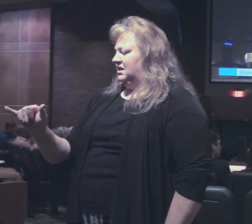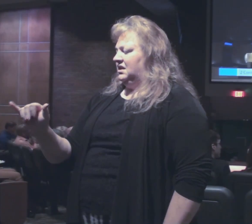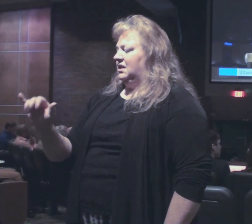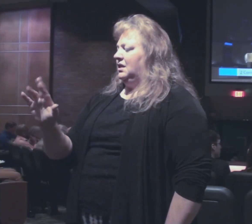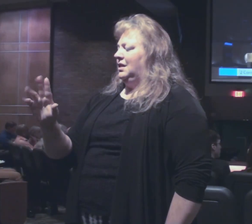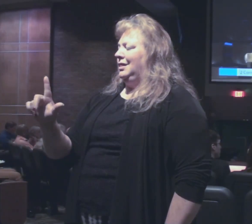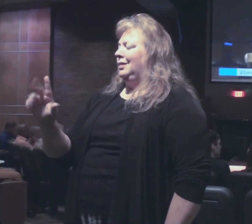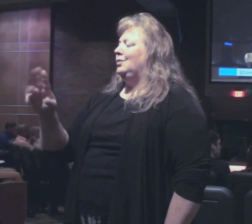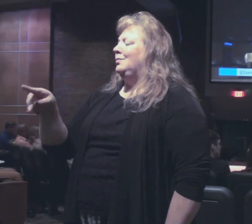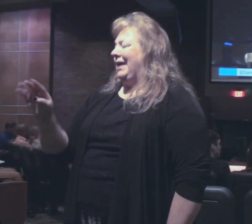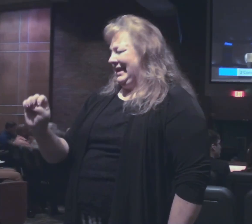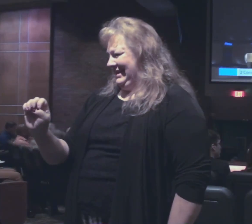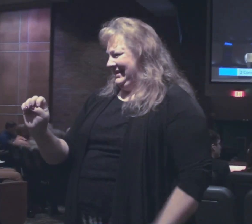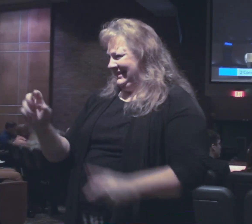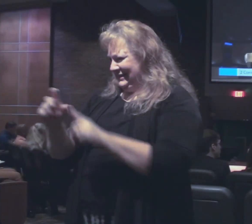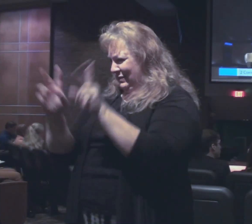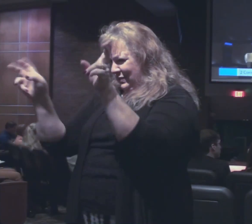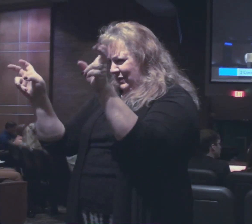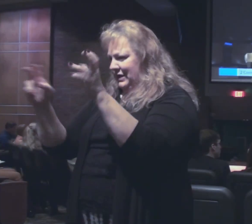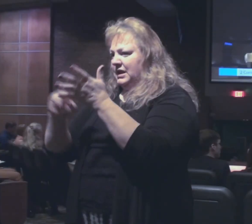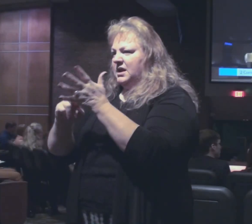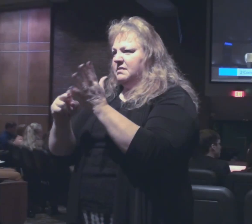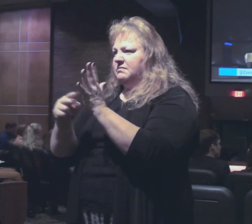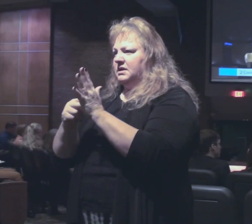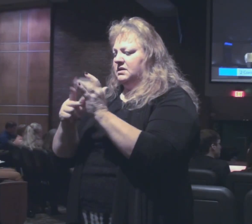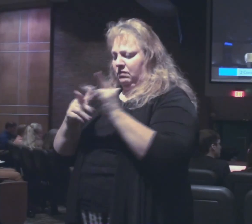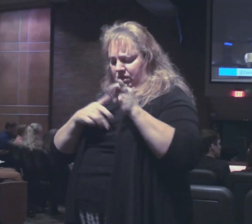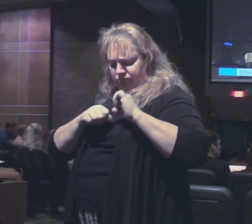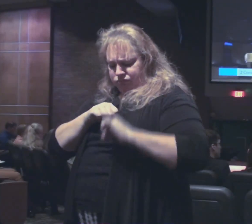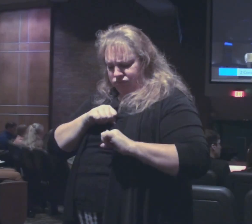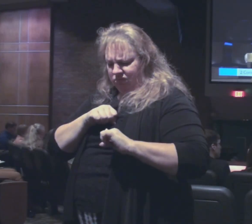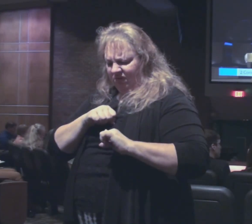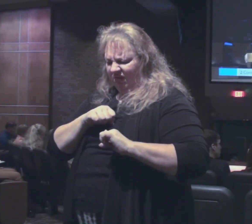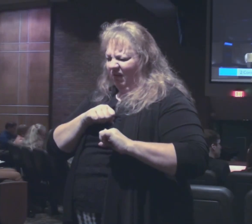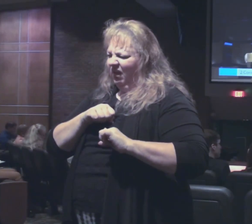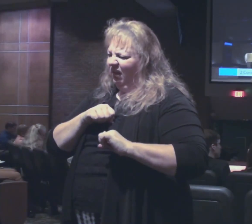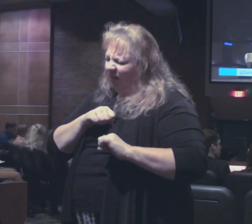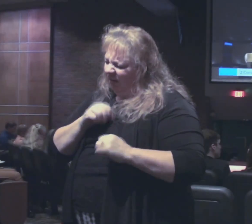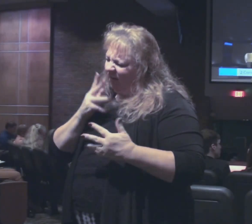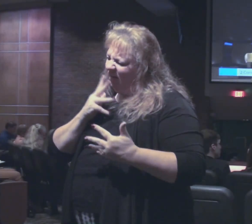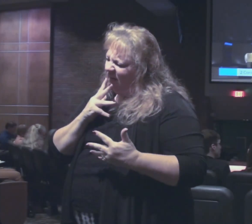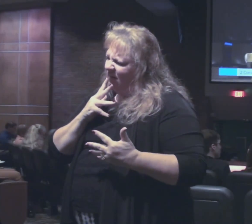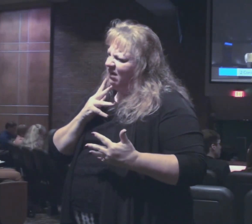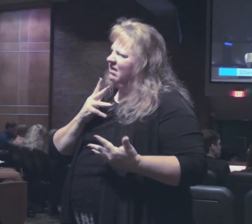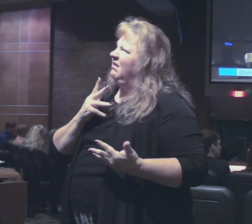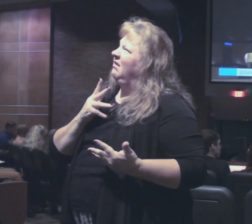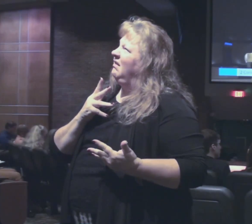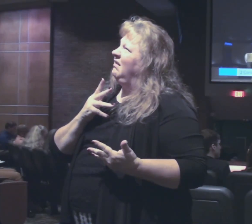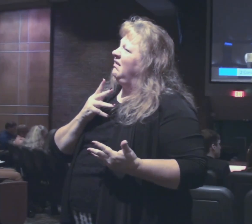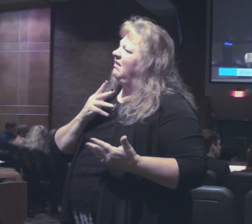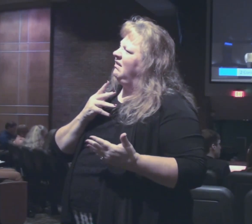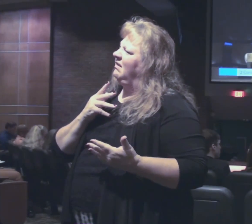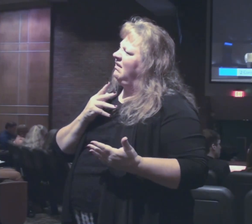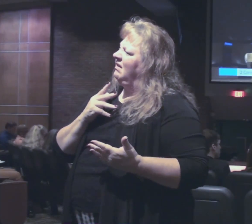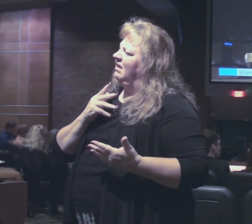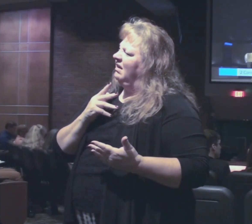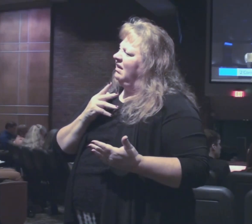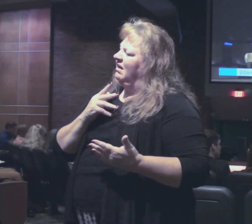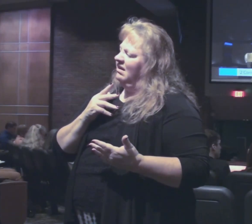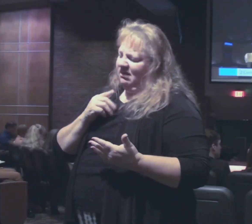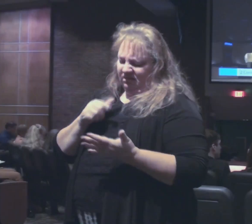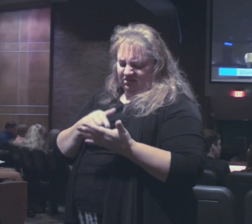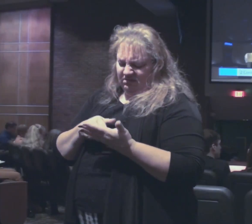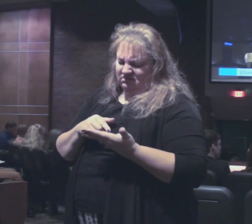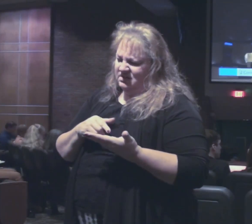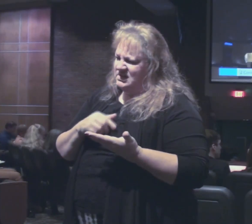is the word. It means with grief, sorrow. You know, I'm giving this